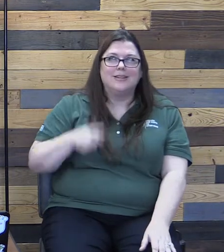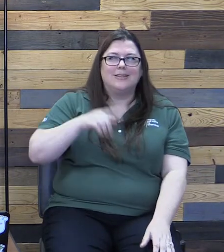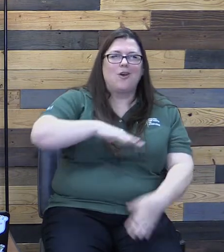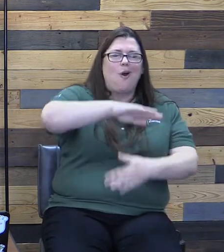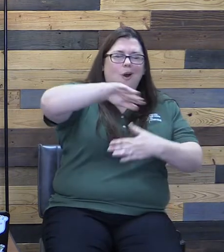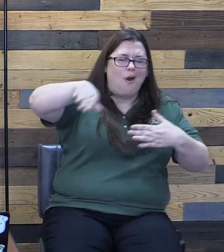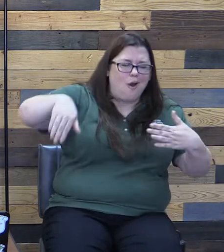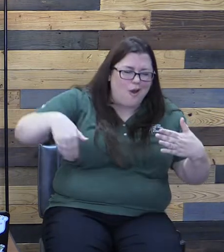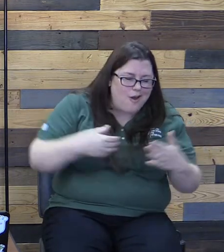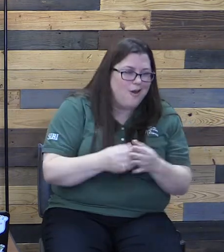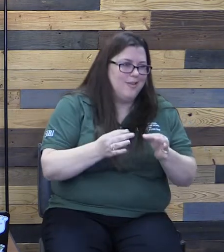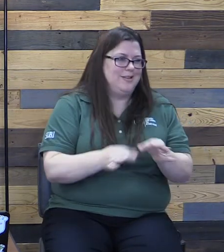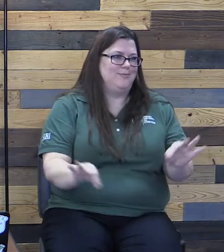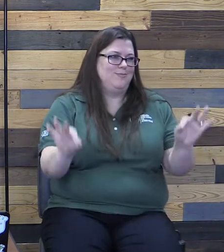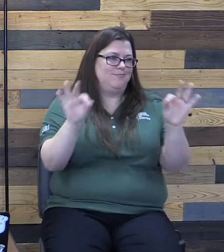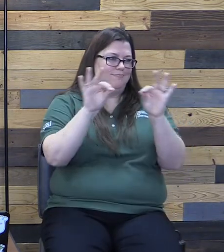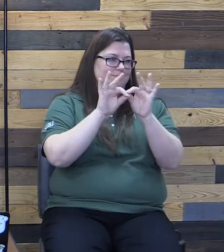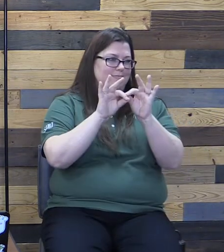all of us.